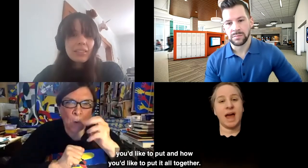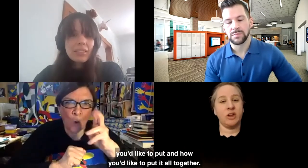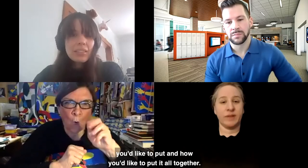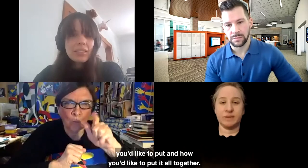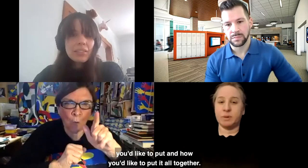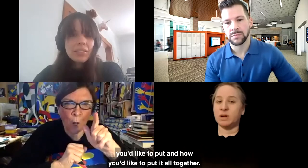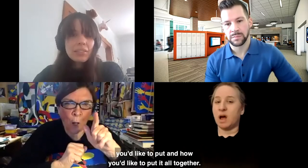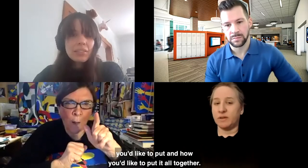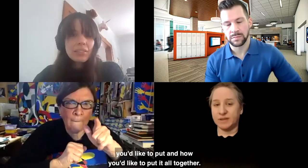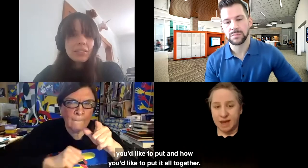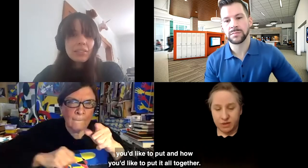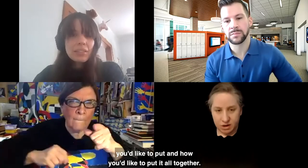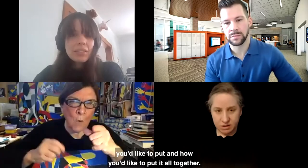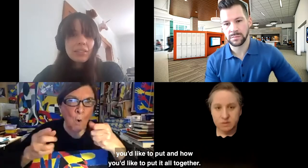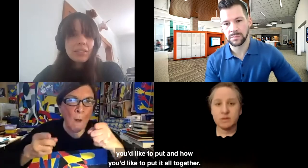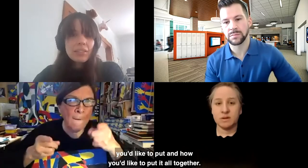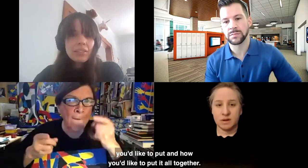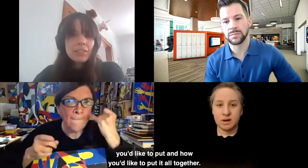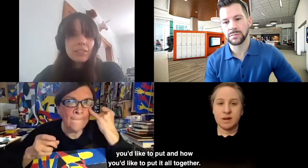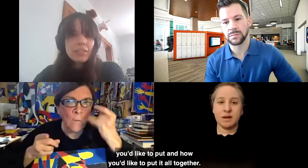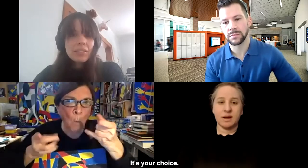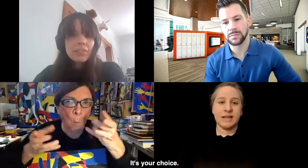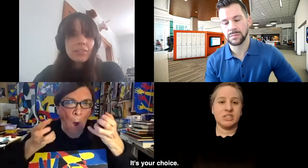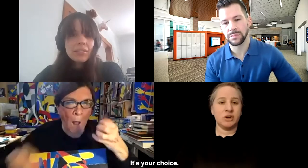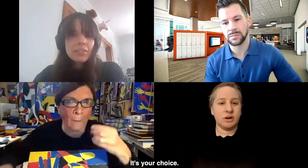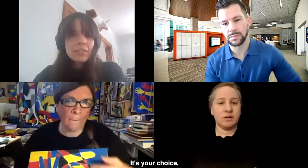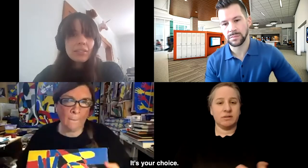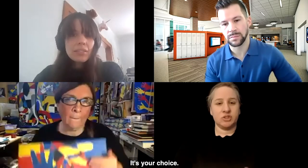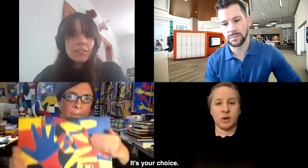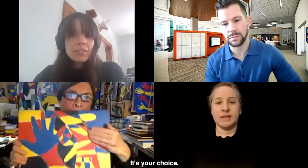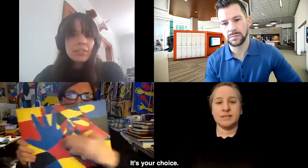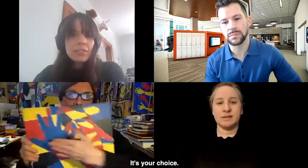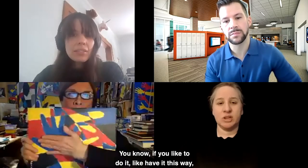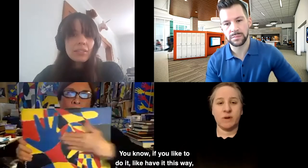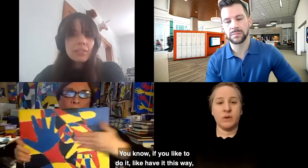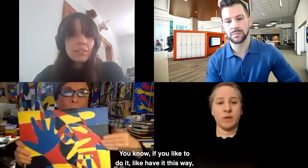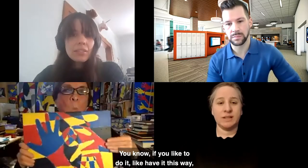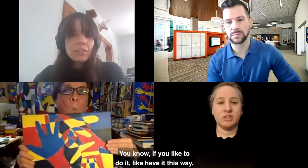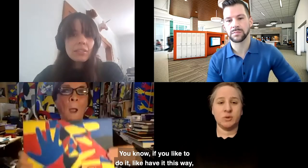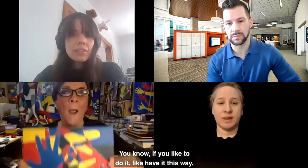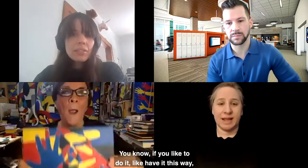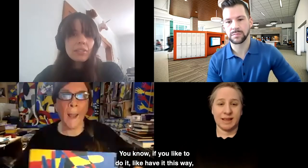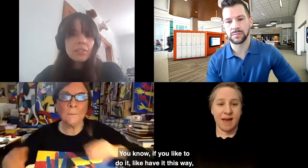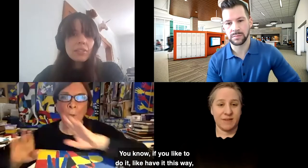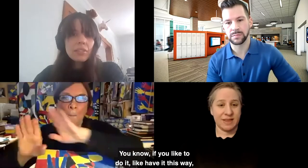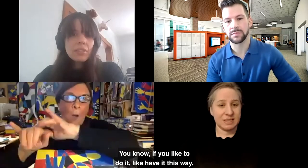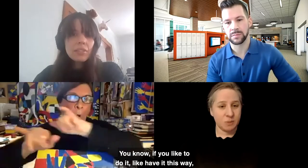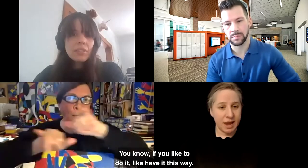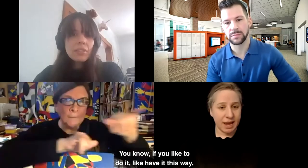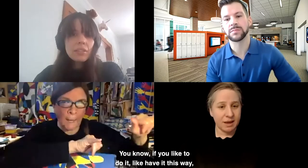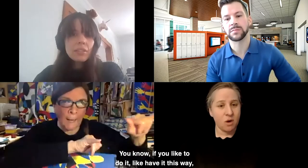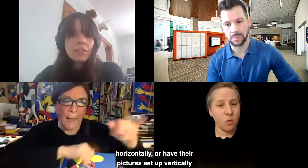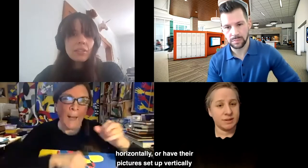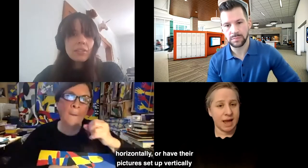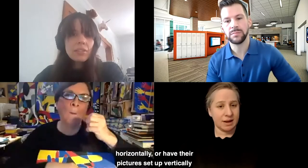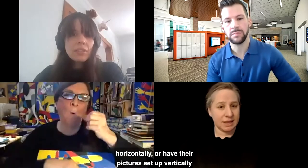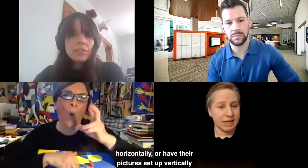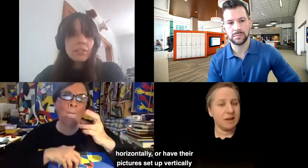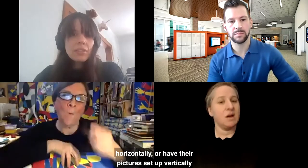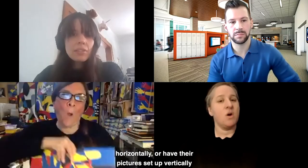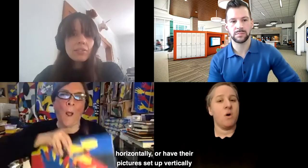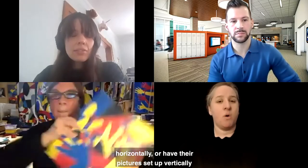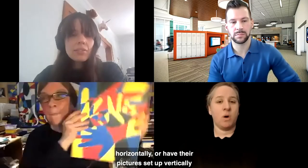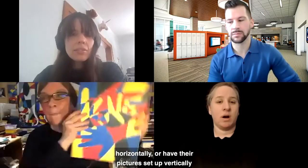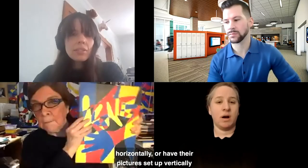and how you'd like to put it all together. It's your choice. You know, if you'd like to do it, like, have it this way, horizontally,